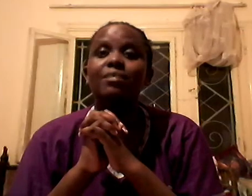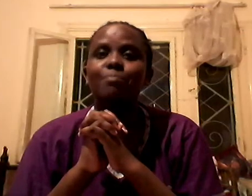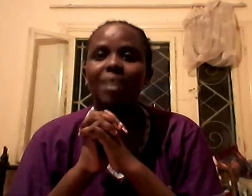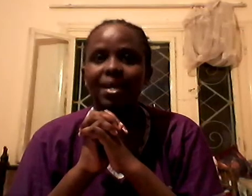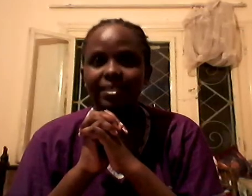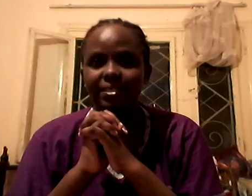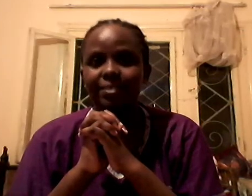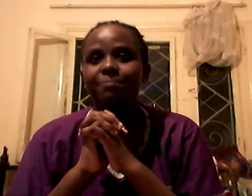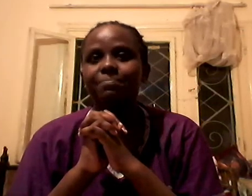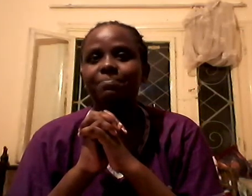bad.